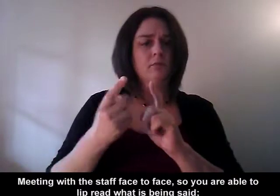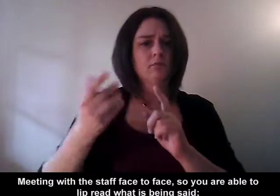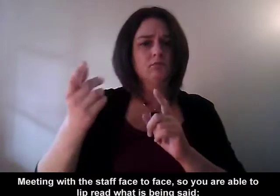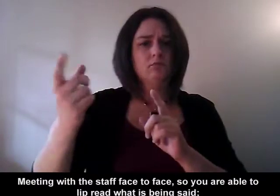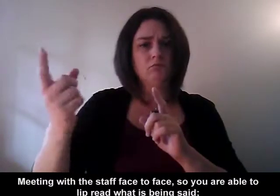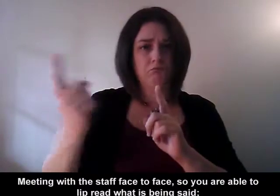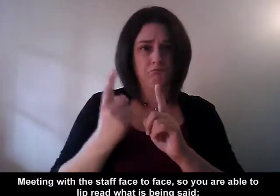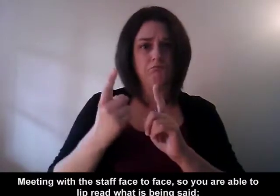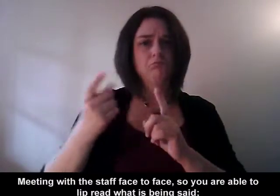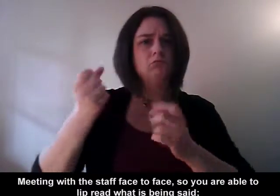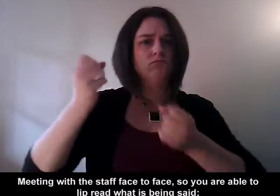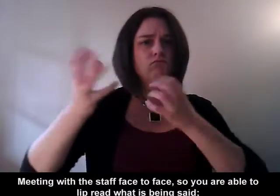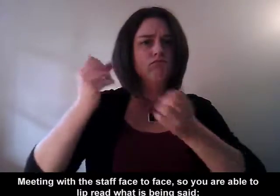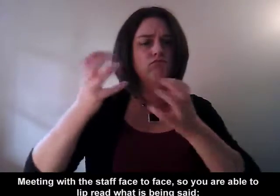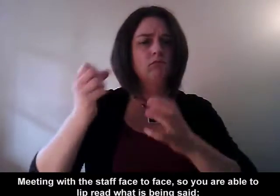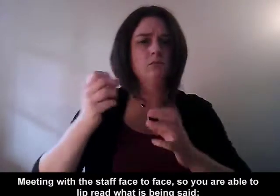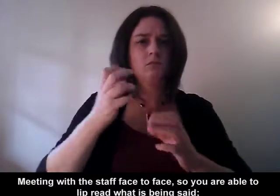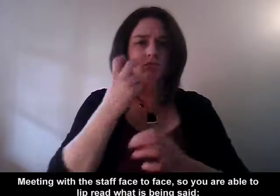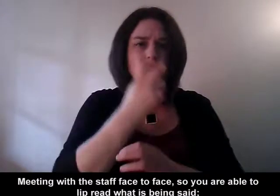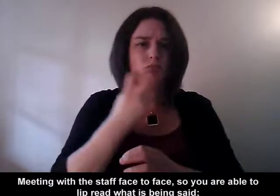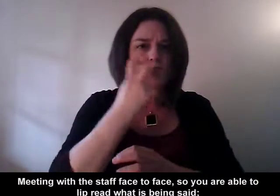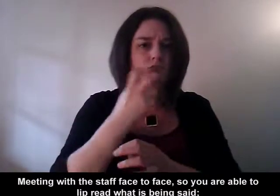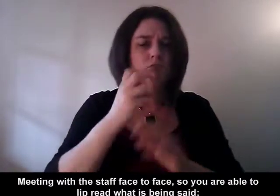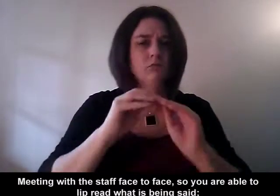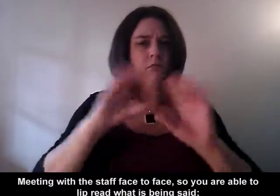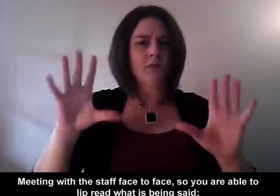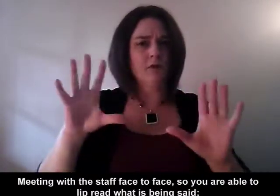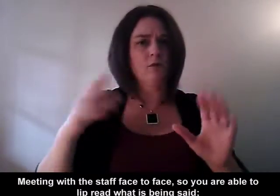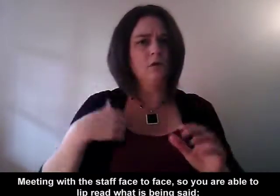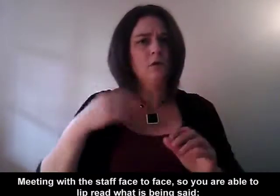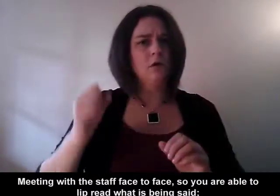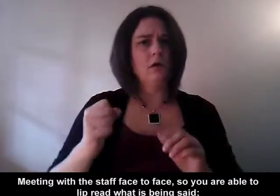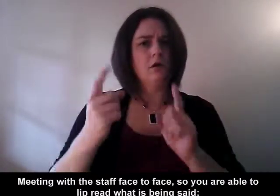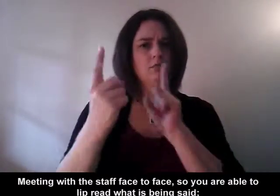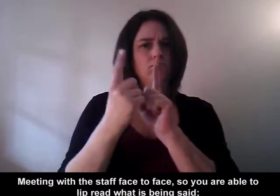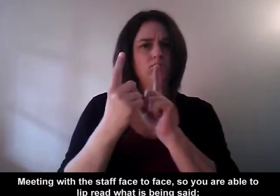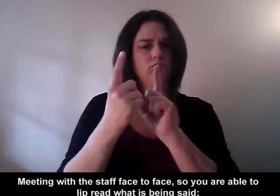Meeting with the staff face-to-face so you are able to lip read what is being said.